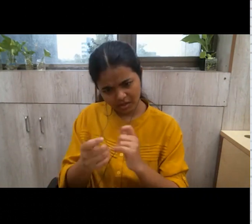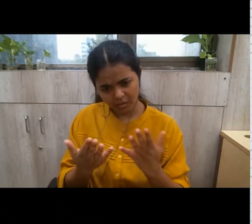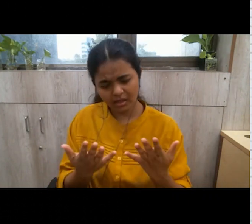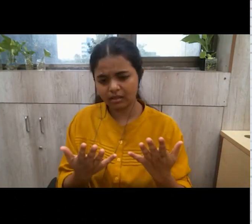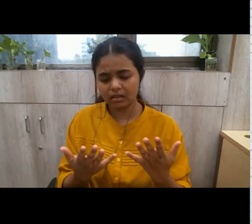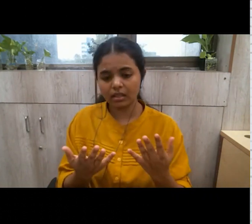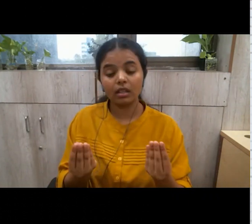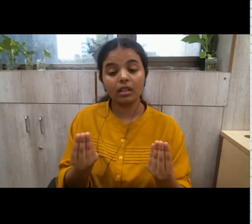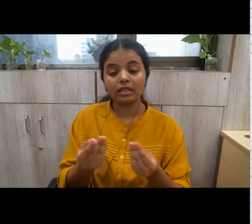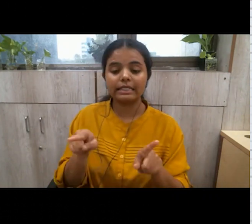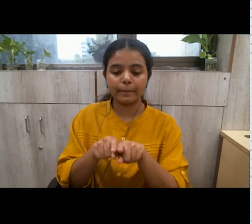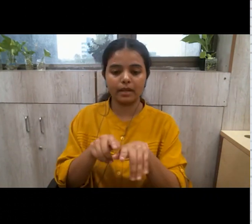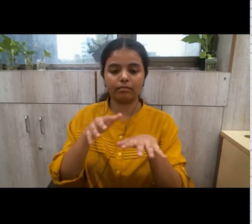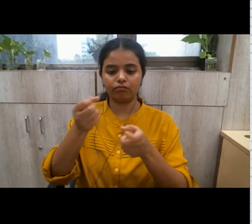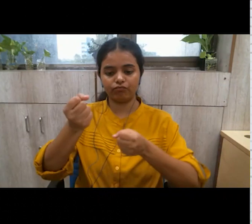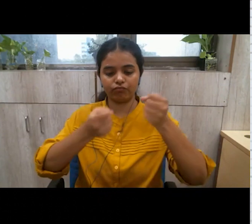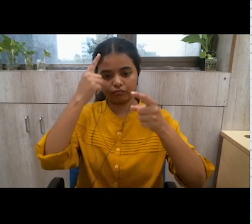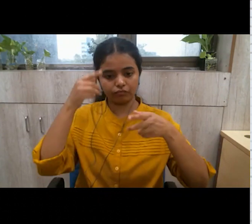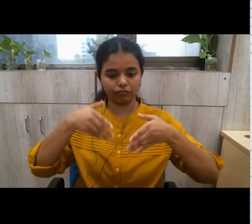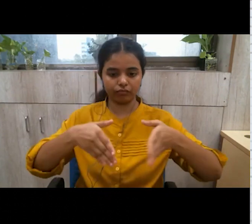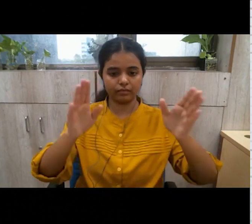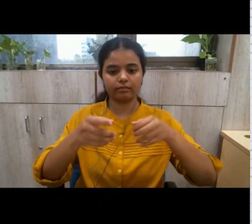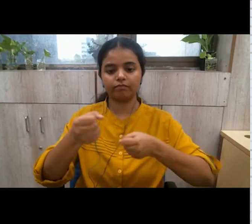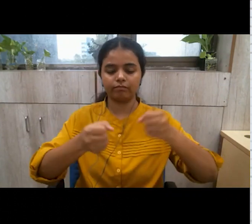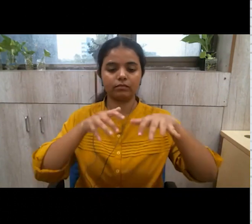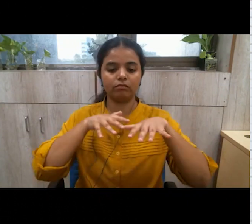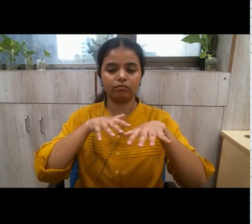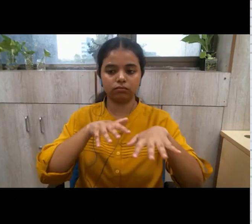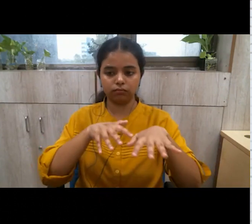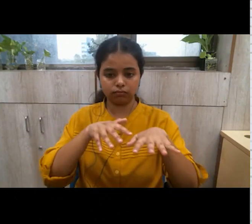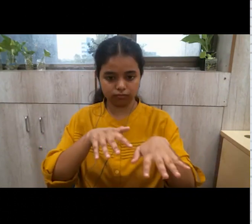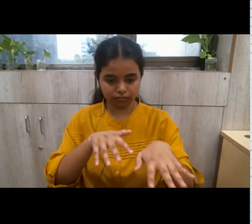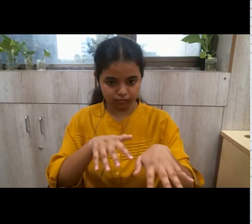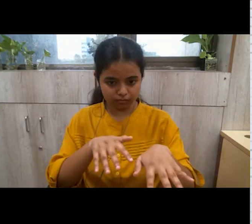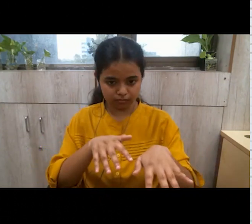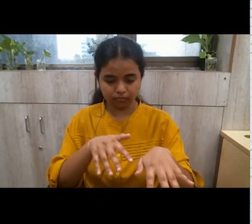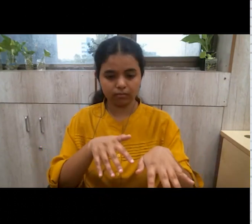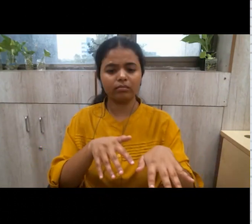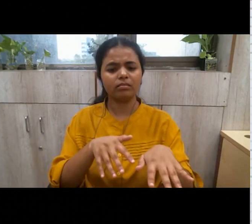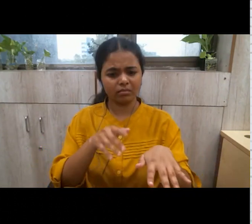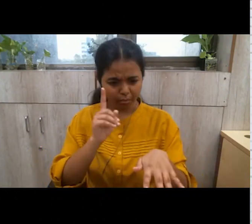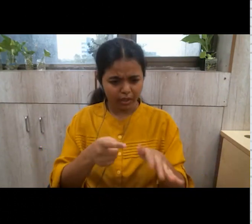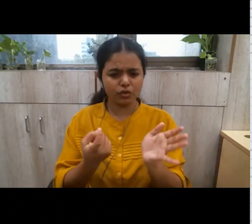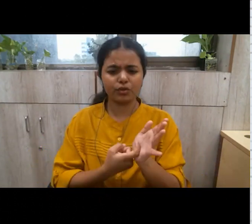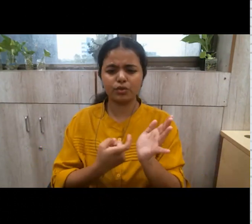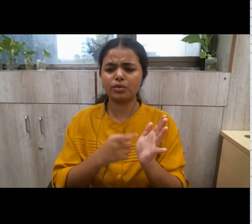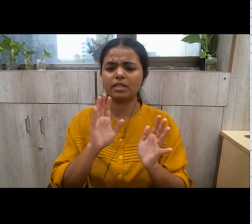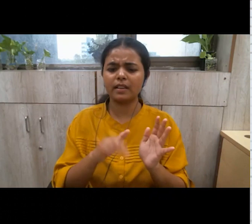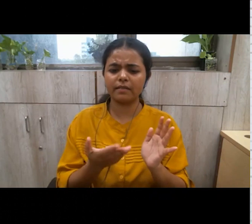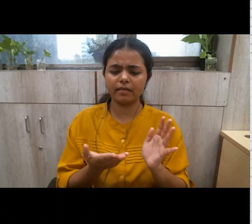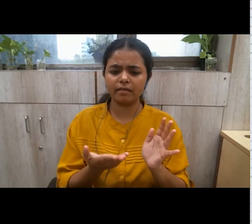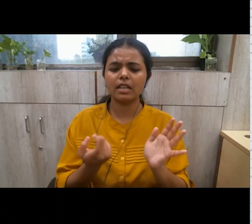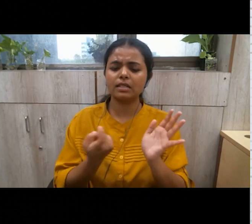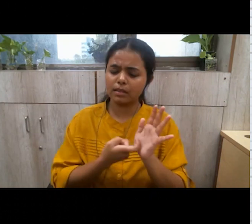if you have to drive on traffic roads in the traffic there have to be general rules there